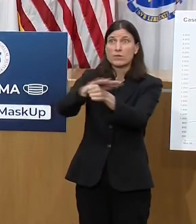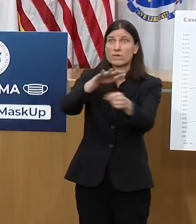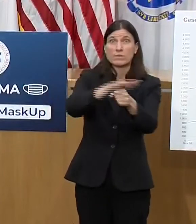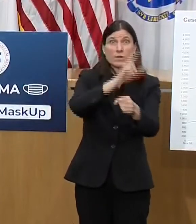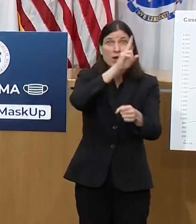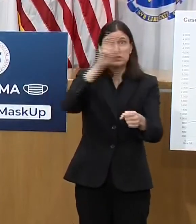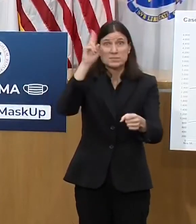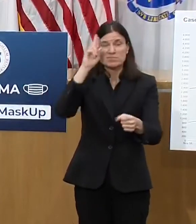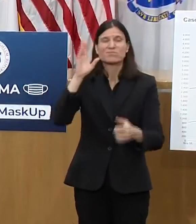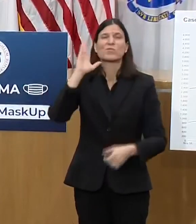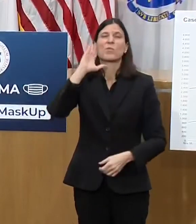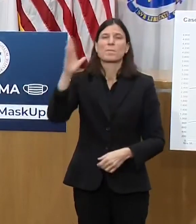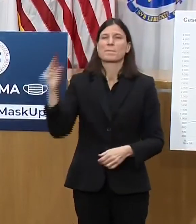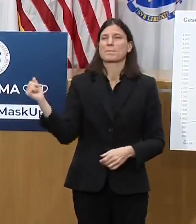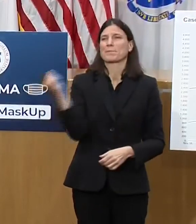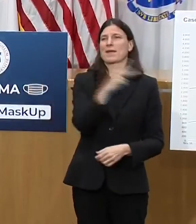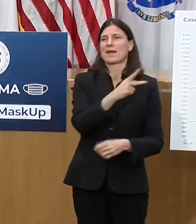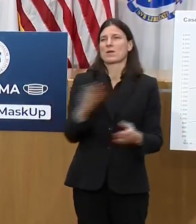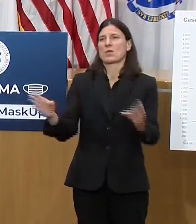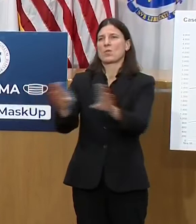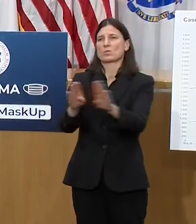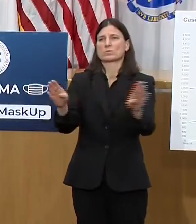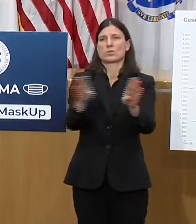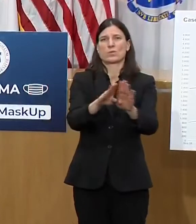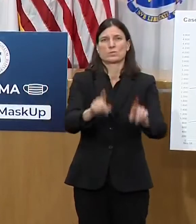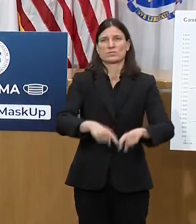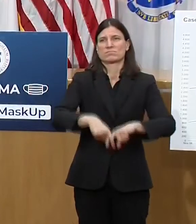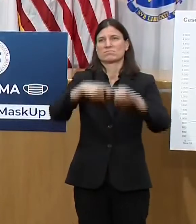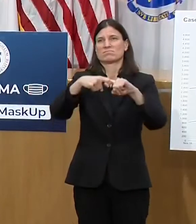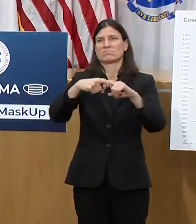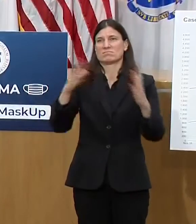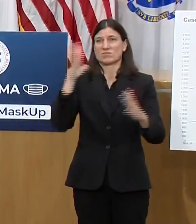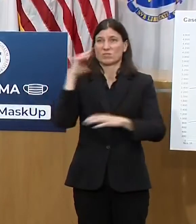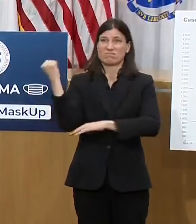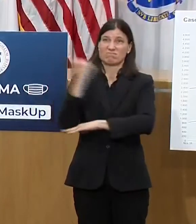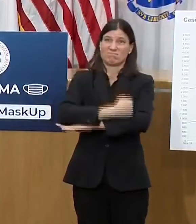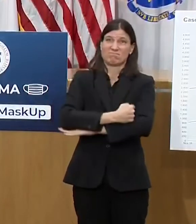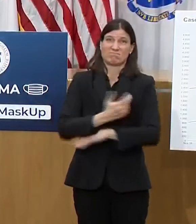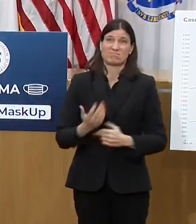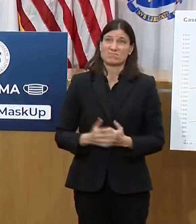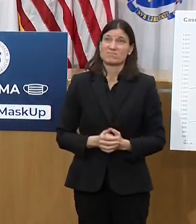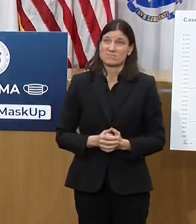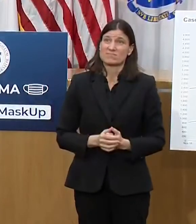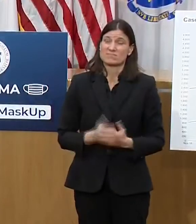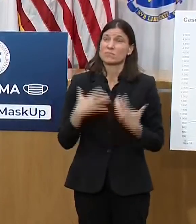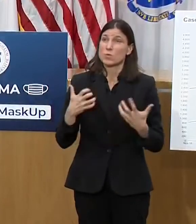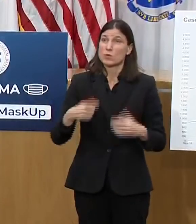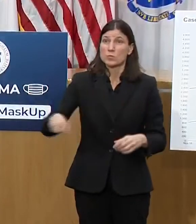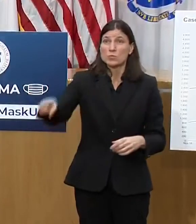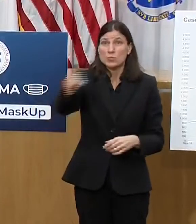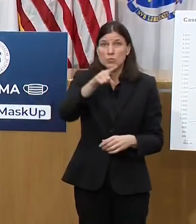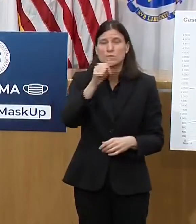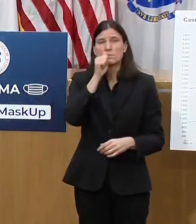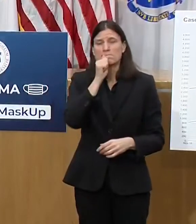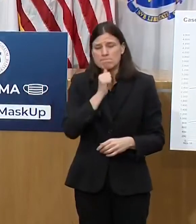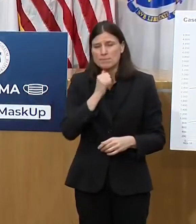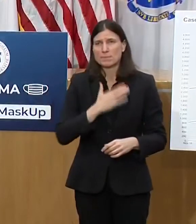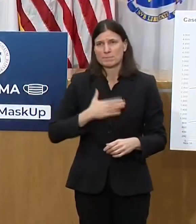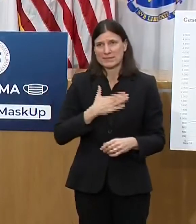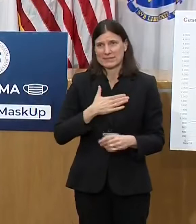And we know that the people of Massachusetts have been through a lot. Anybody who's seen the Lieutenant Governors or my email box knows that.